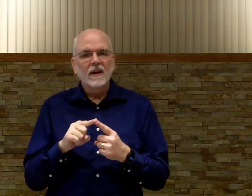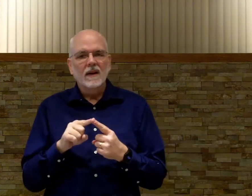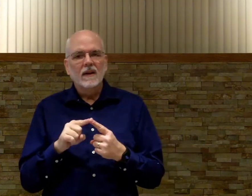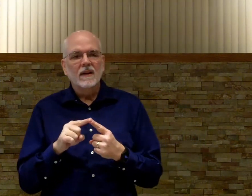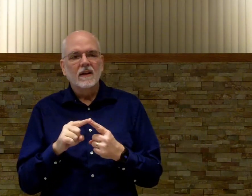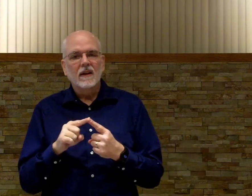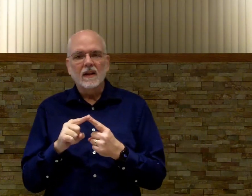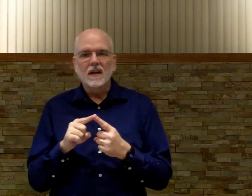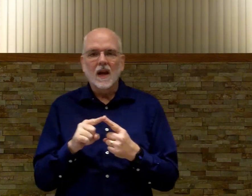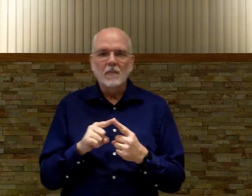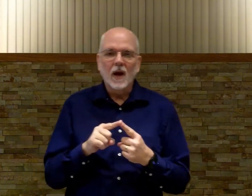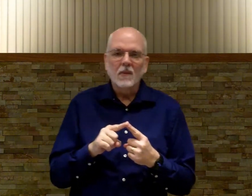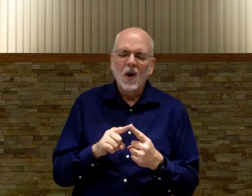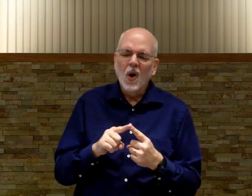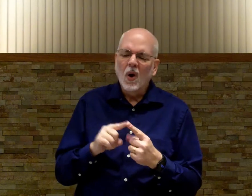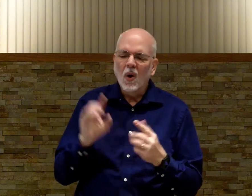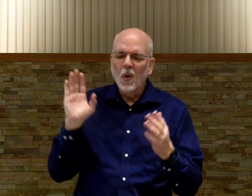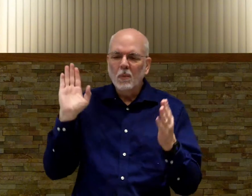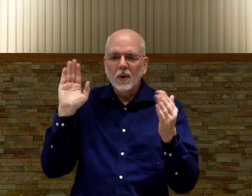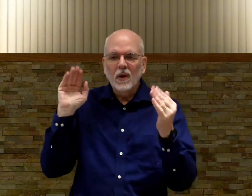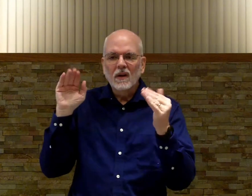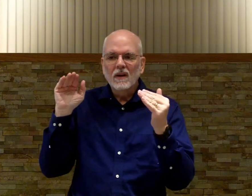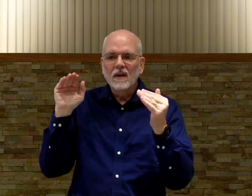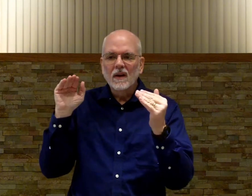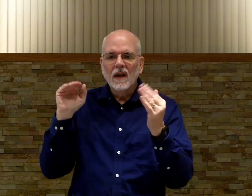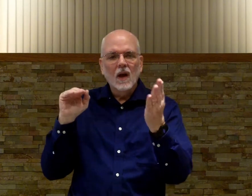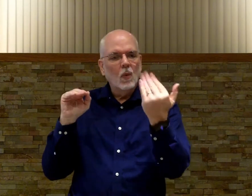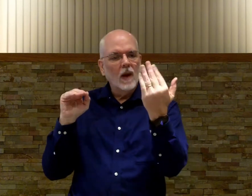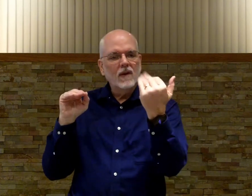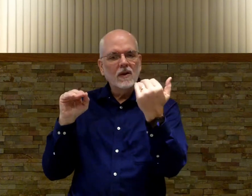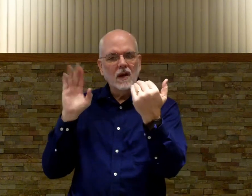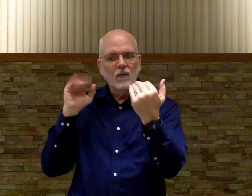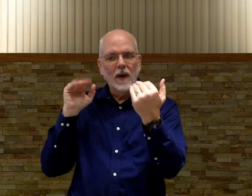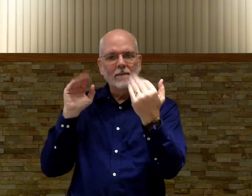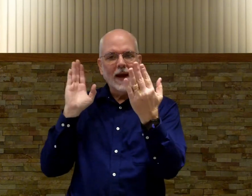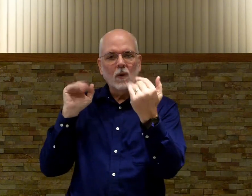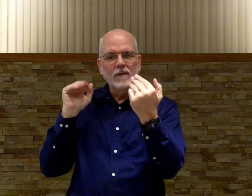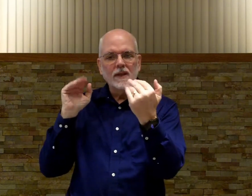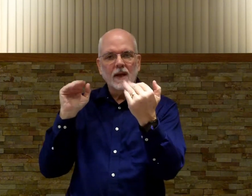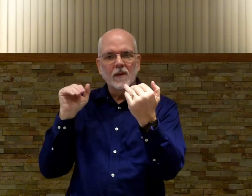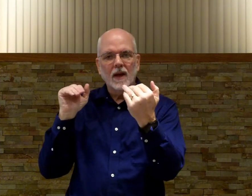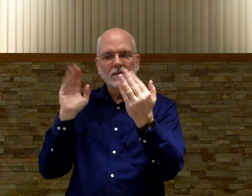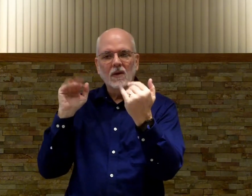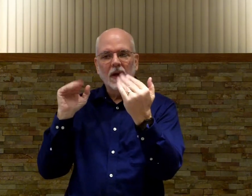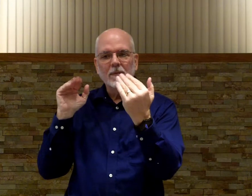when like the lollipop hope wave at yourself wave back wave at the same time okay